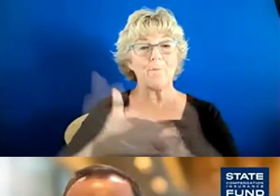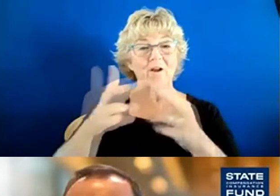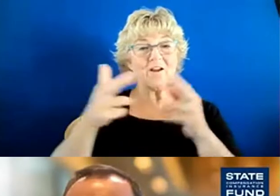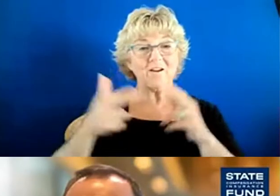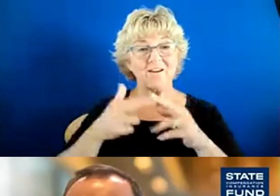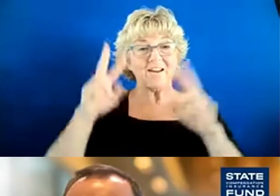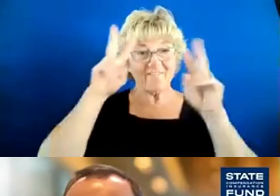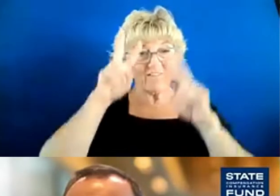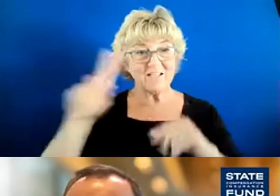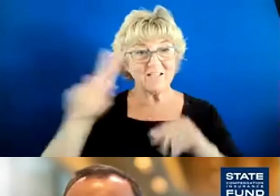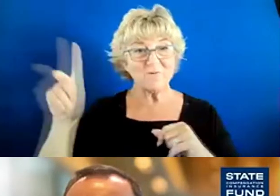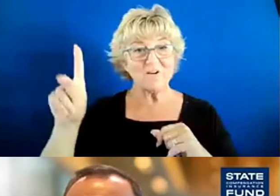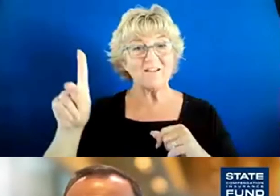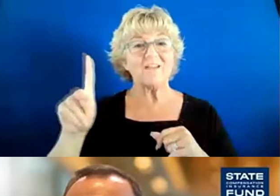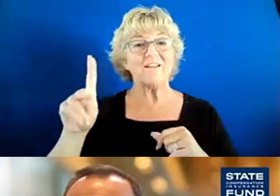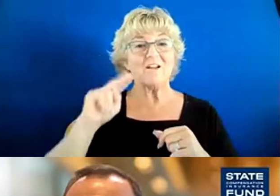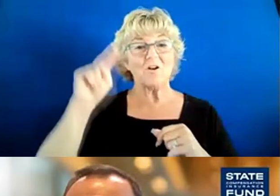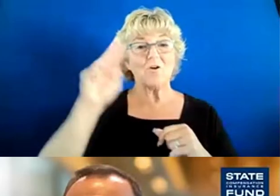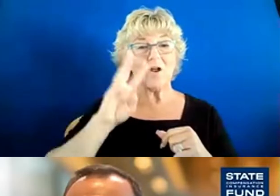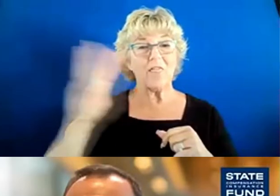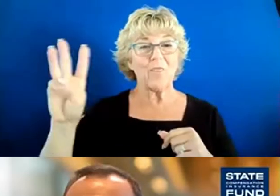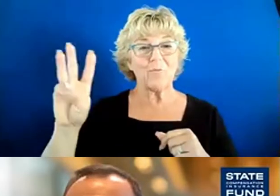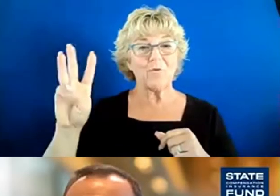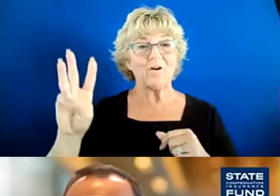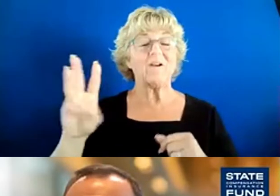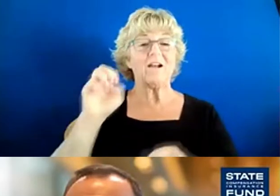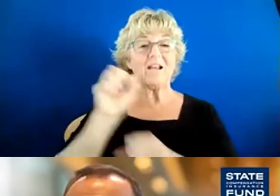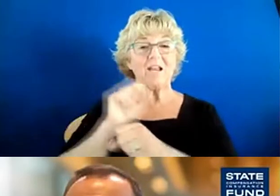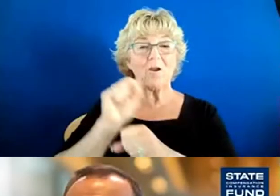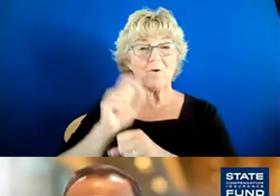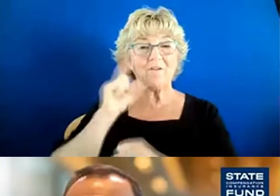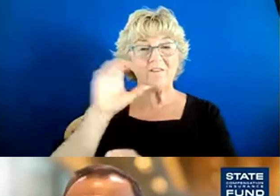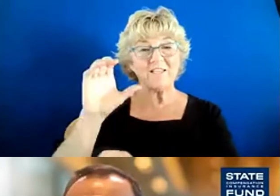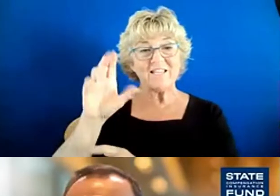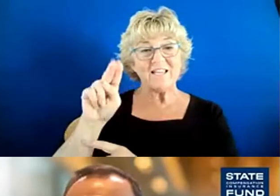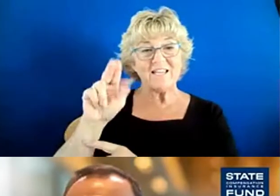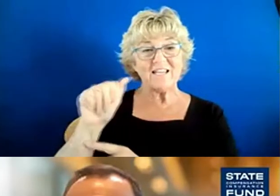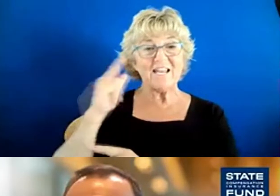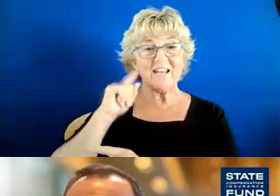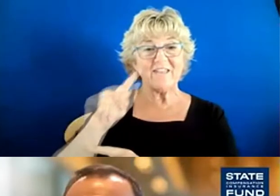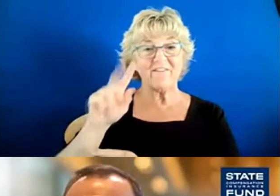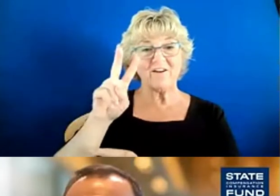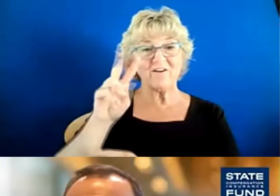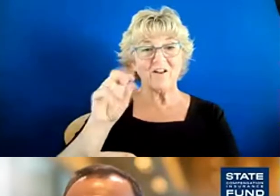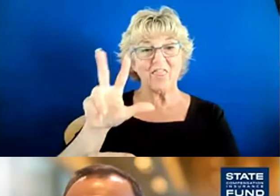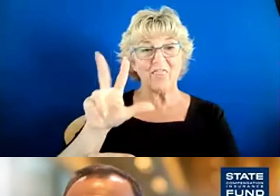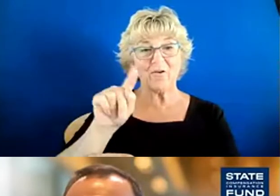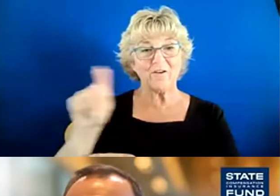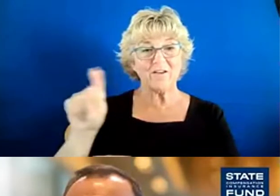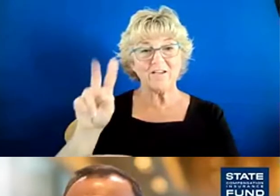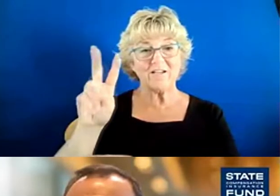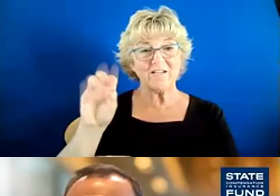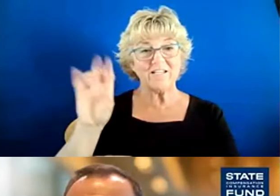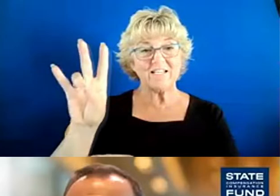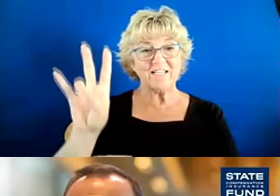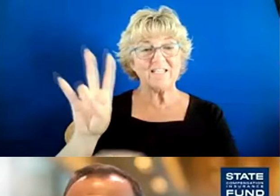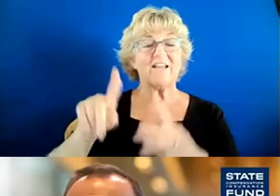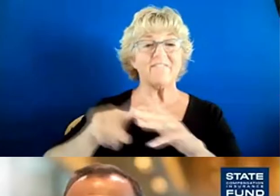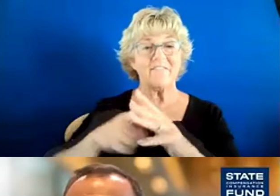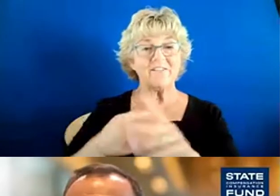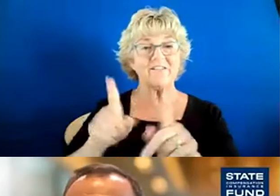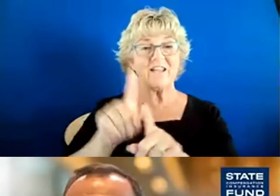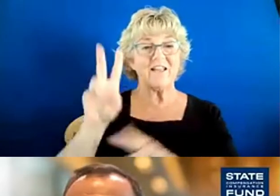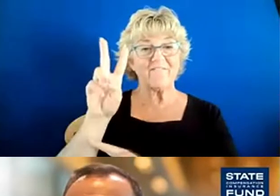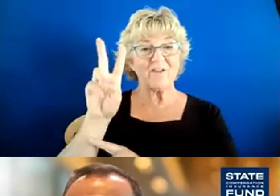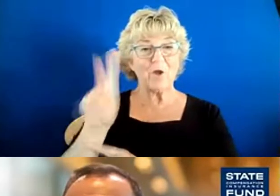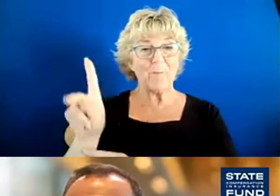vice president, Northwest. He worked for CNA for 2003 to 2007, starting as the